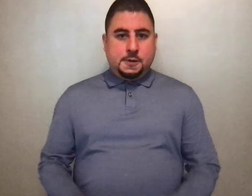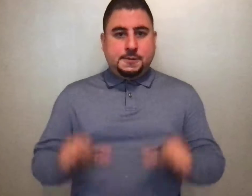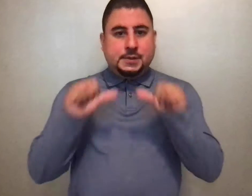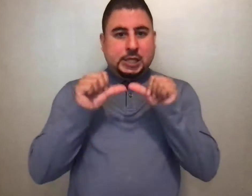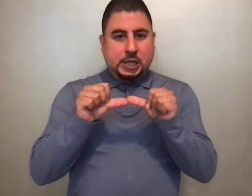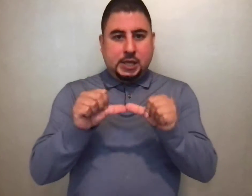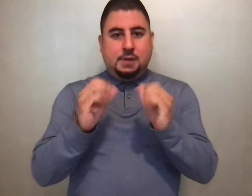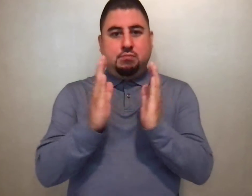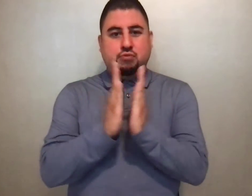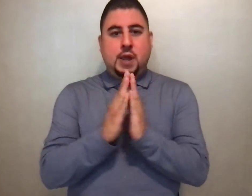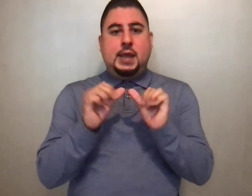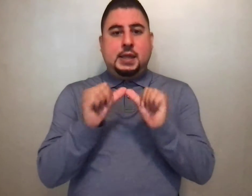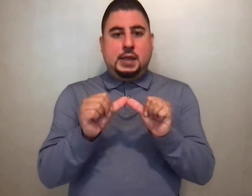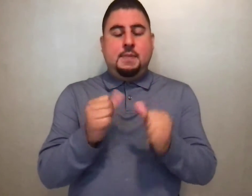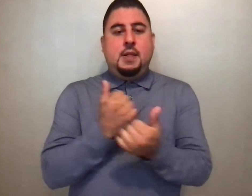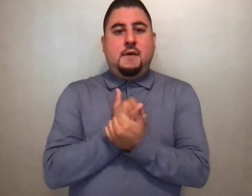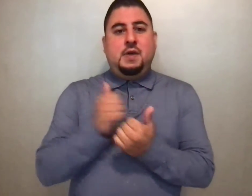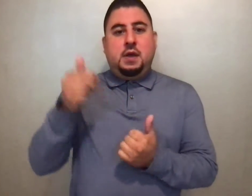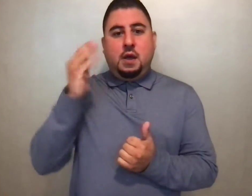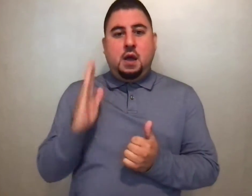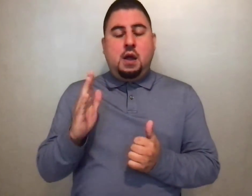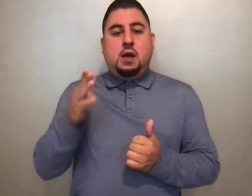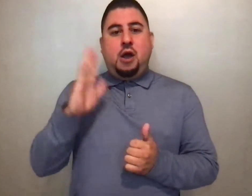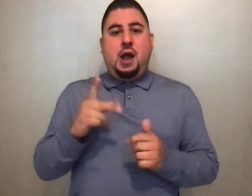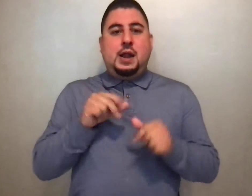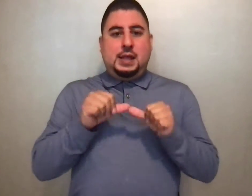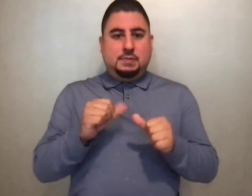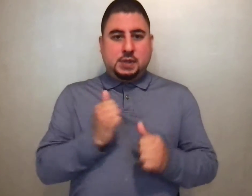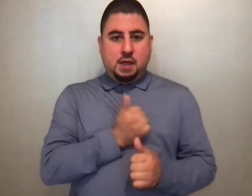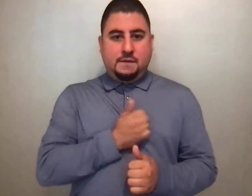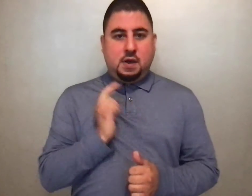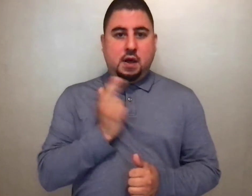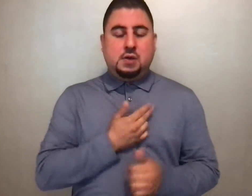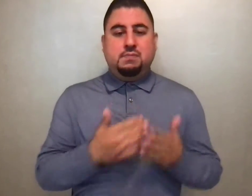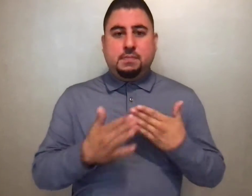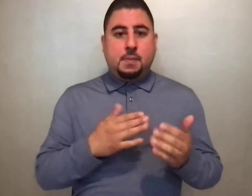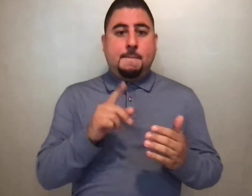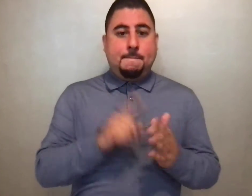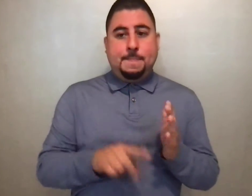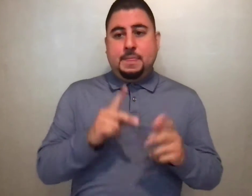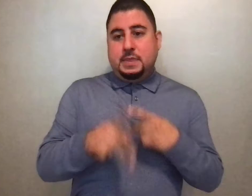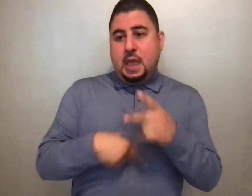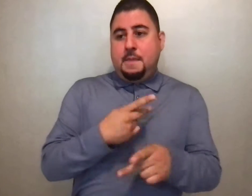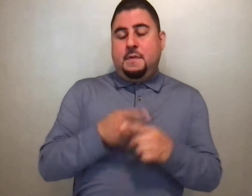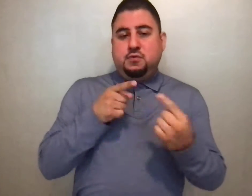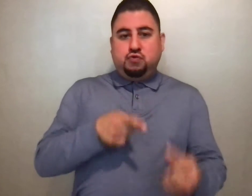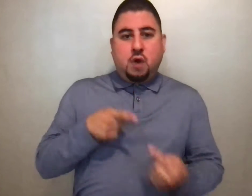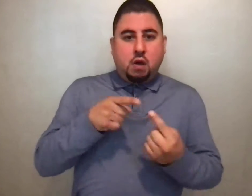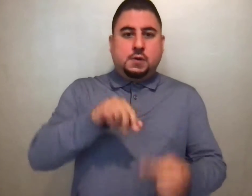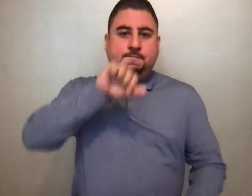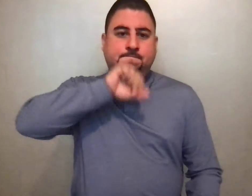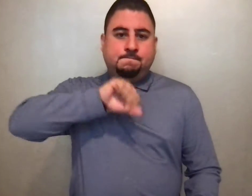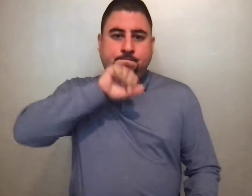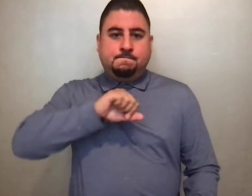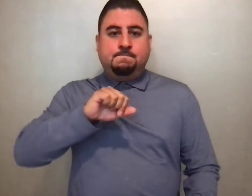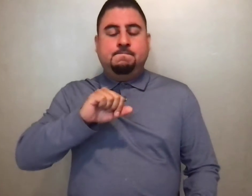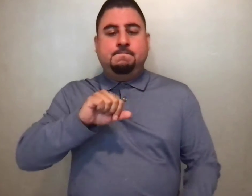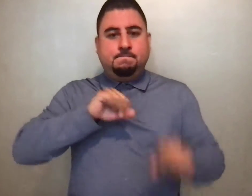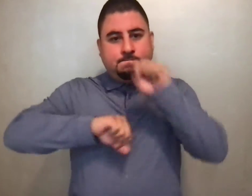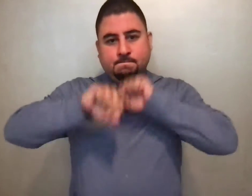Keep loving God because God keeps loving us and knowing that no matter what trials and tribulations may be out there for all of us, if we